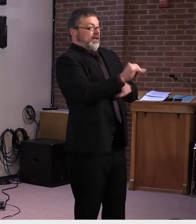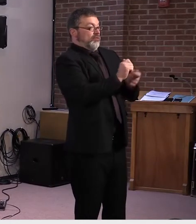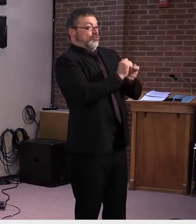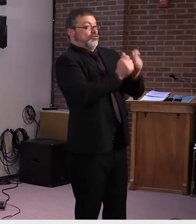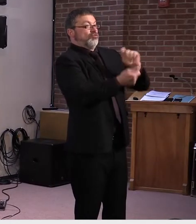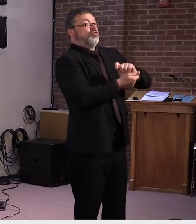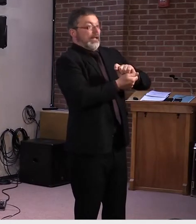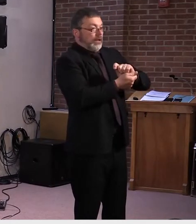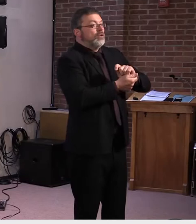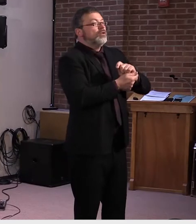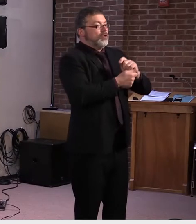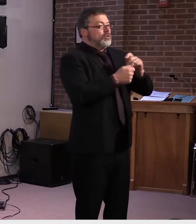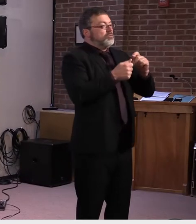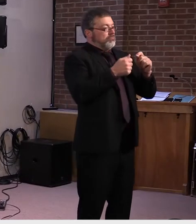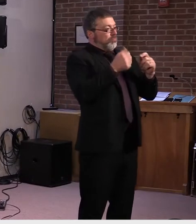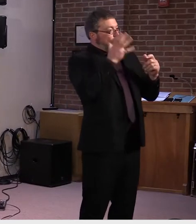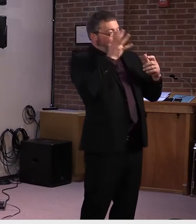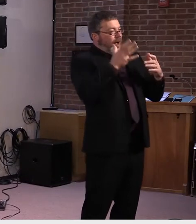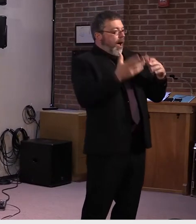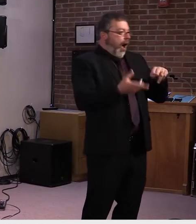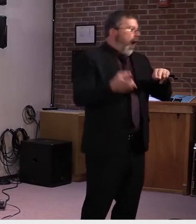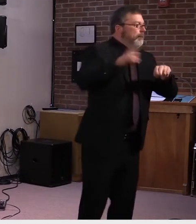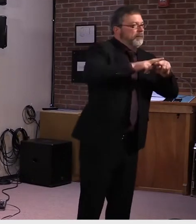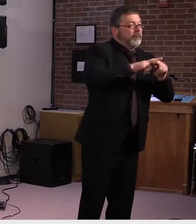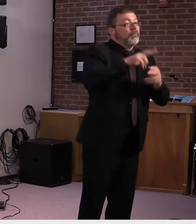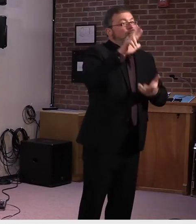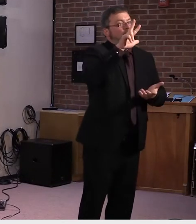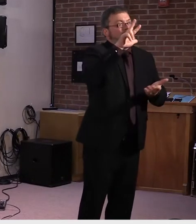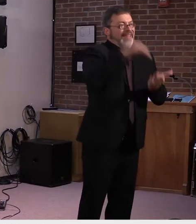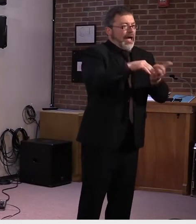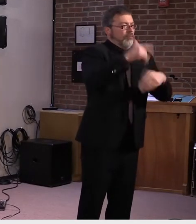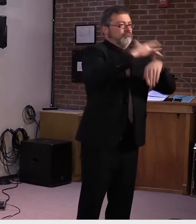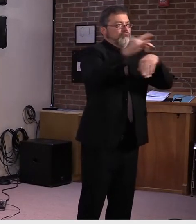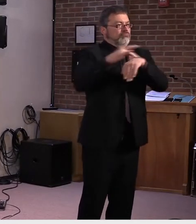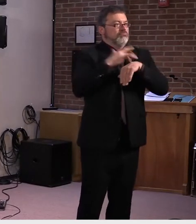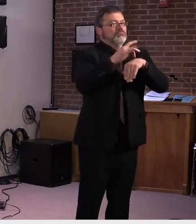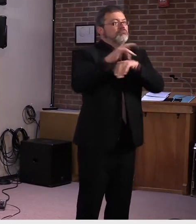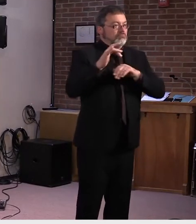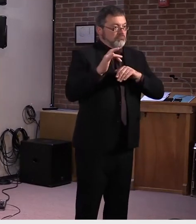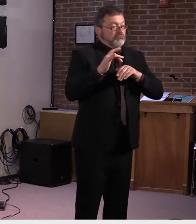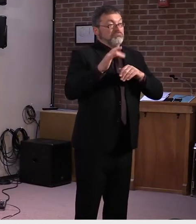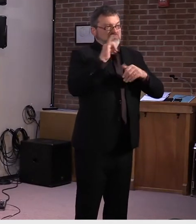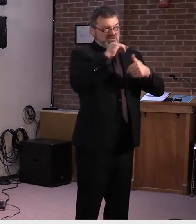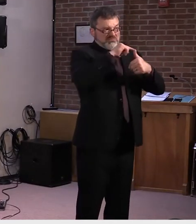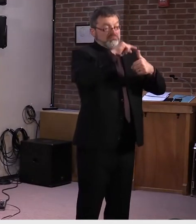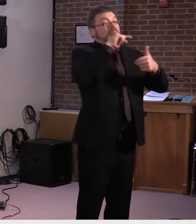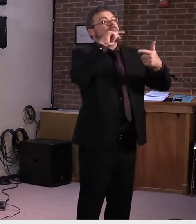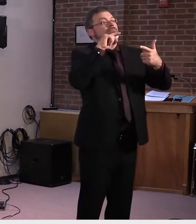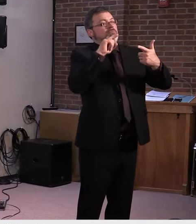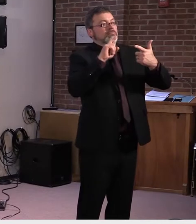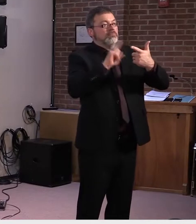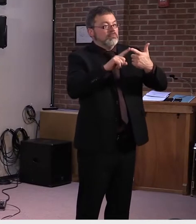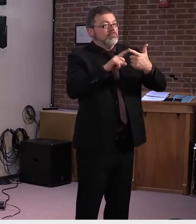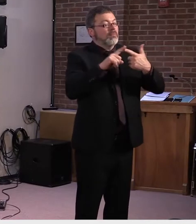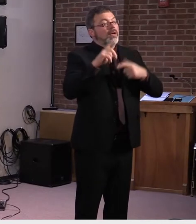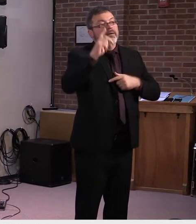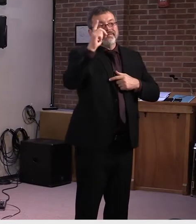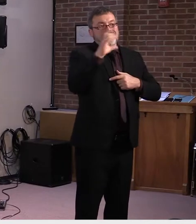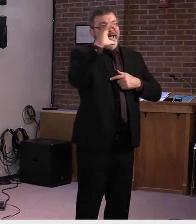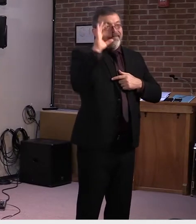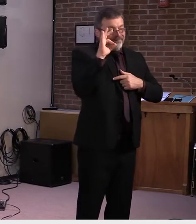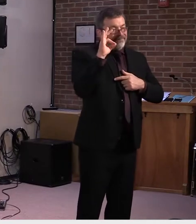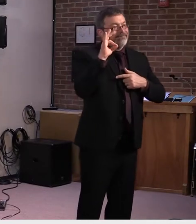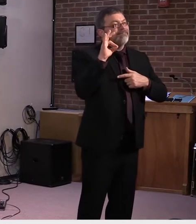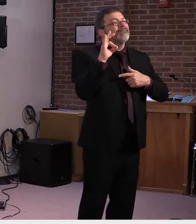,000 children. Second, the Department of Children and Families will support the development of what we call